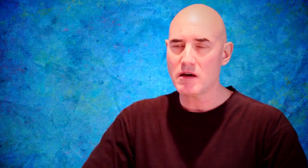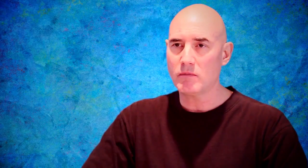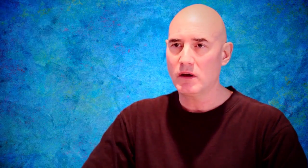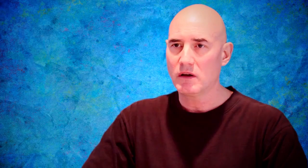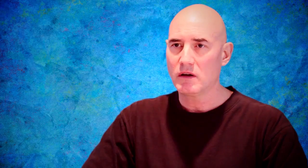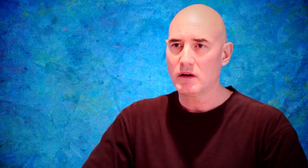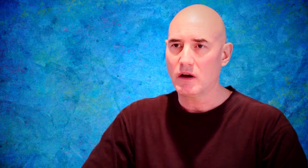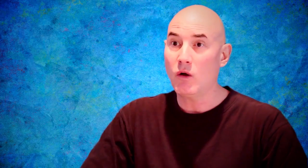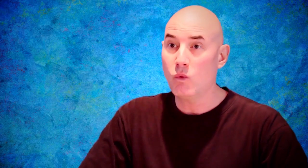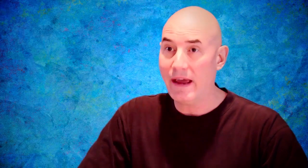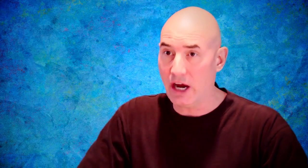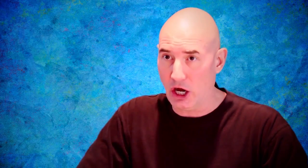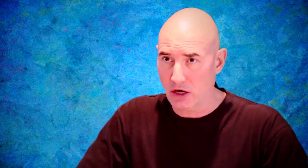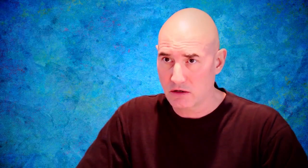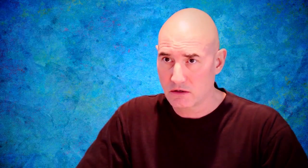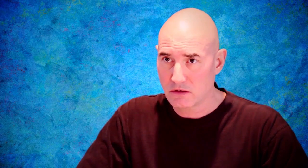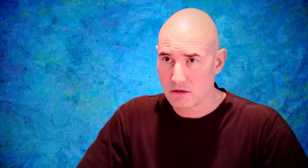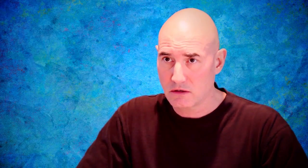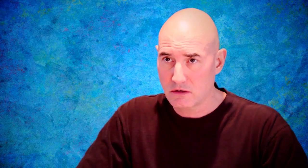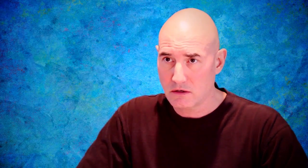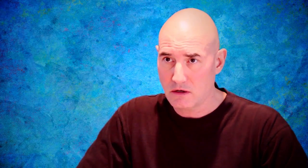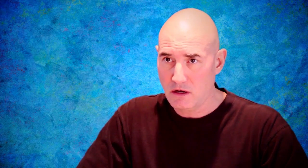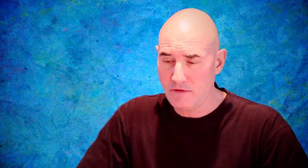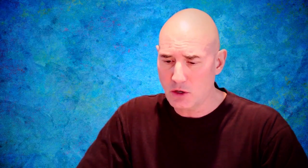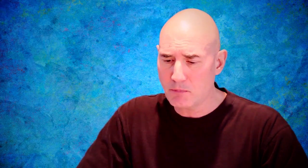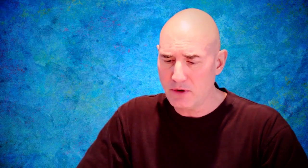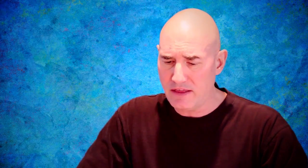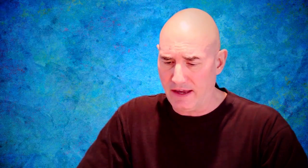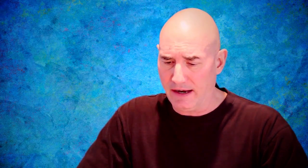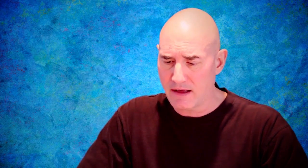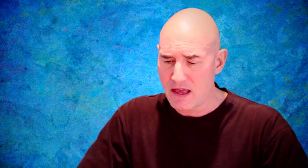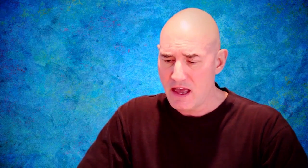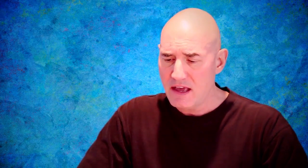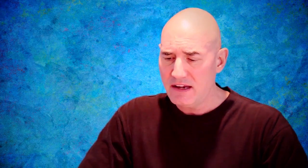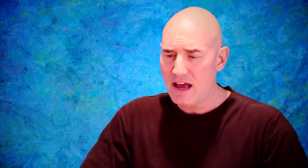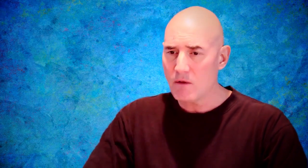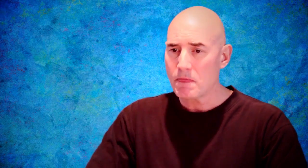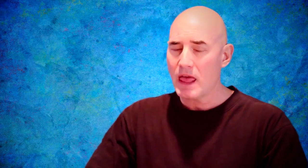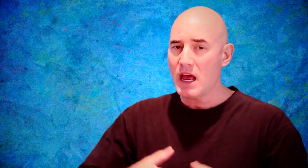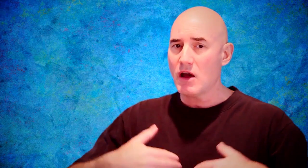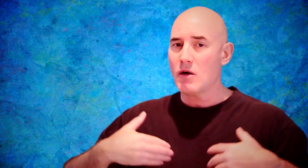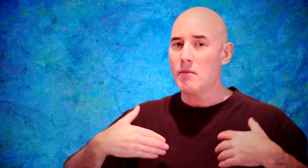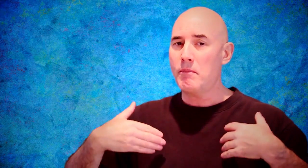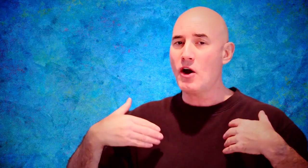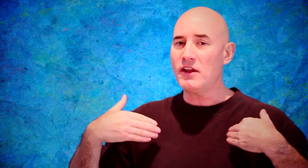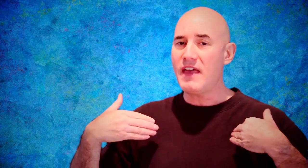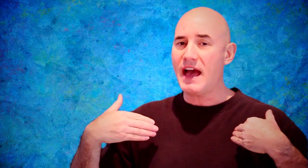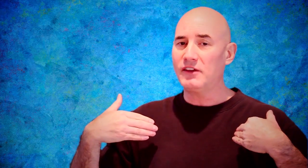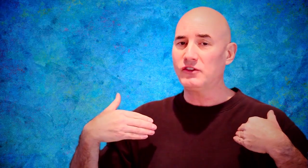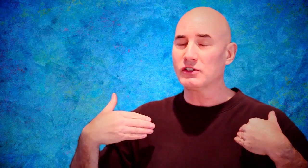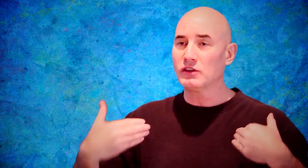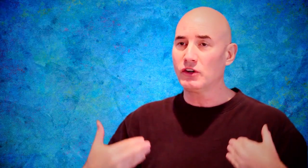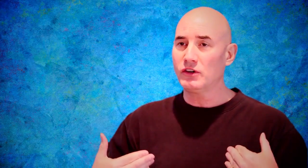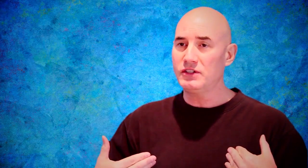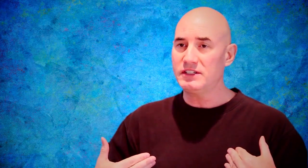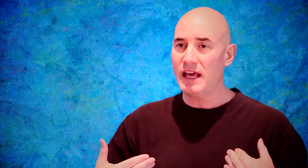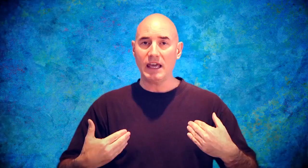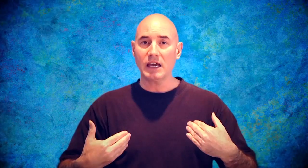aware aware of your breathing. Now, part of that is to learn to take